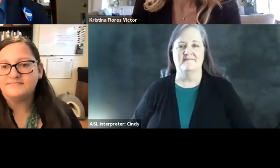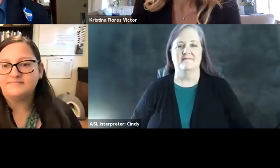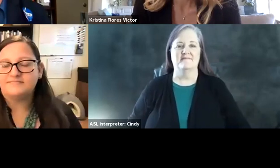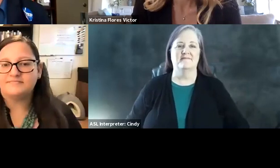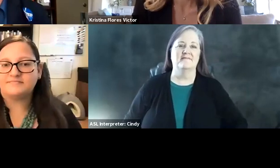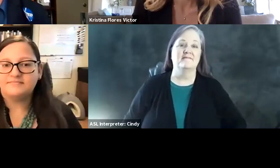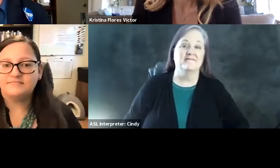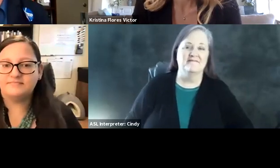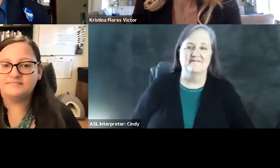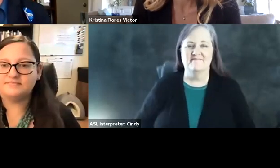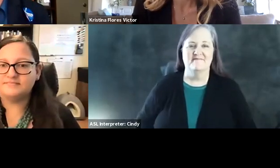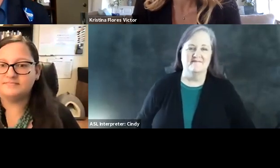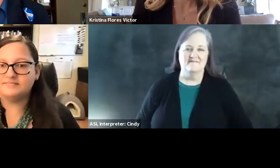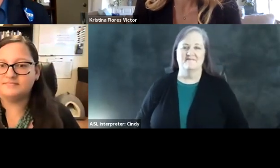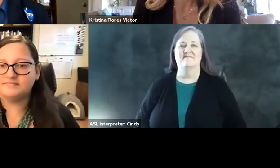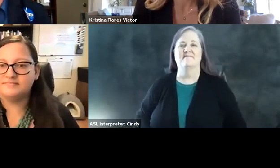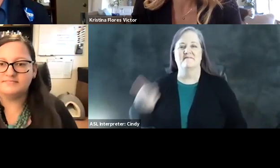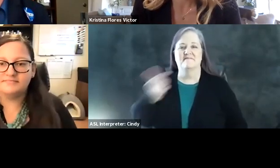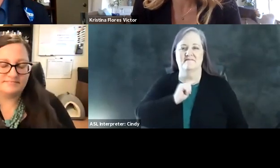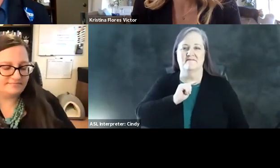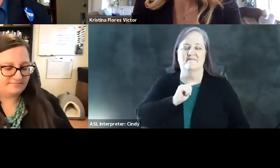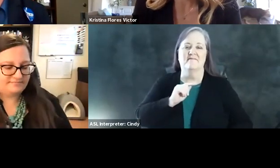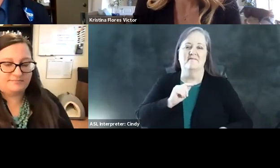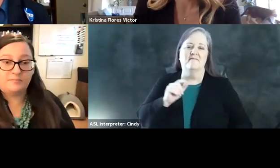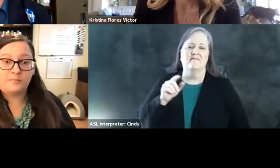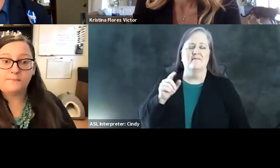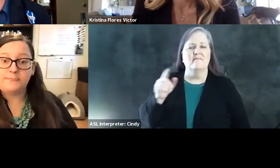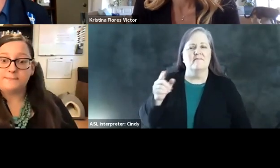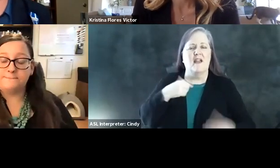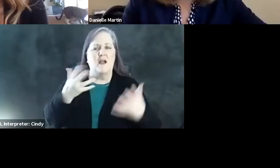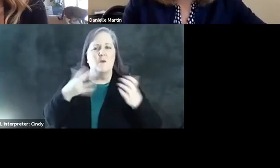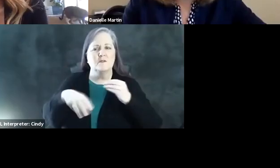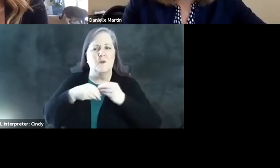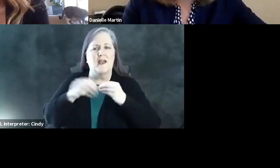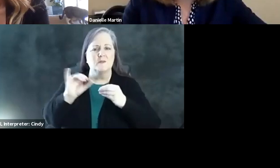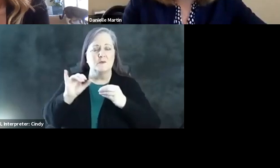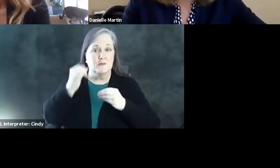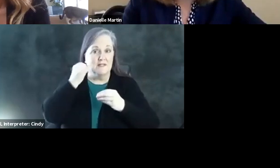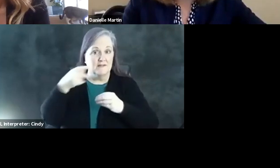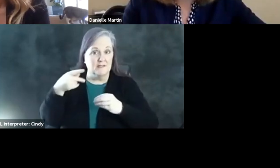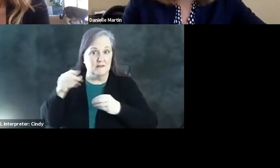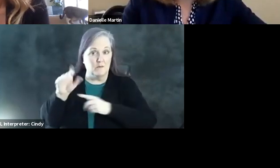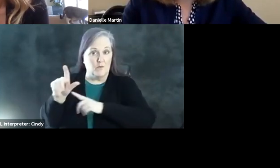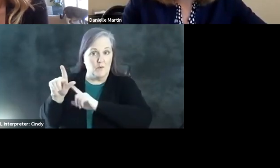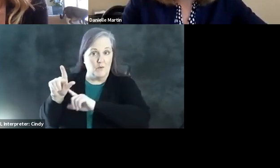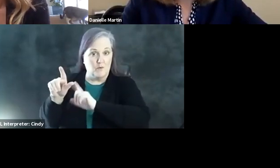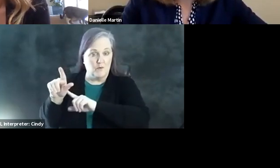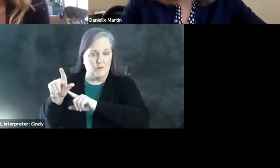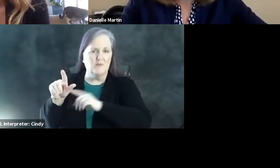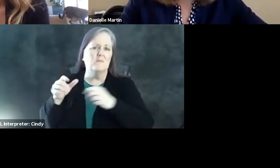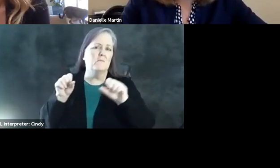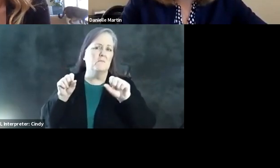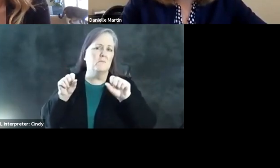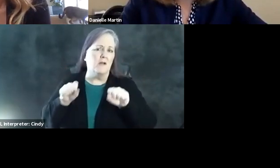I'll add in one quick thing, too, and I think Danielle mentioned it, I just want to emphasize it. If it's polls that you're dealing with, then I would possibly